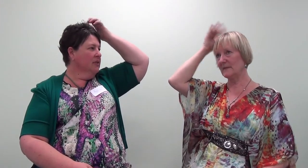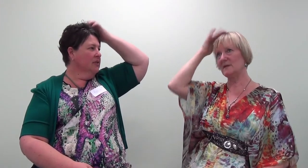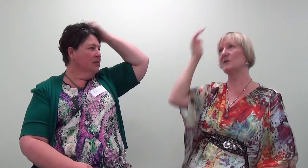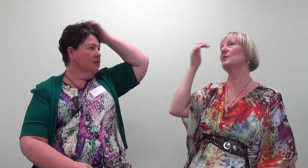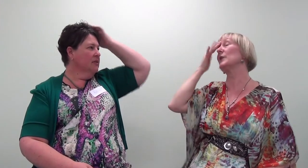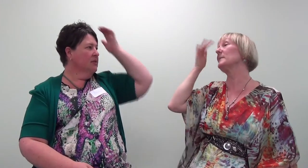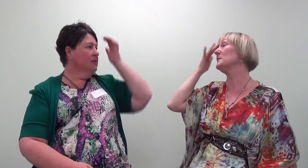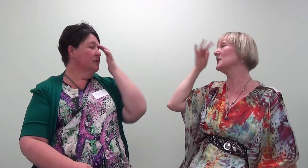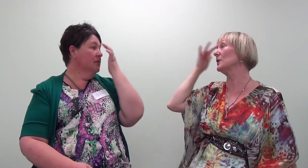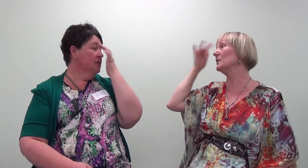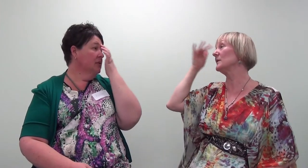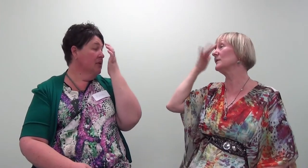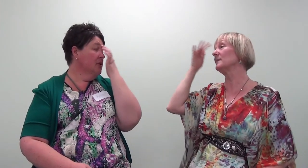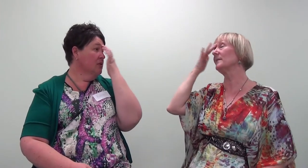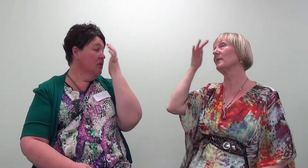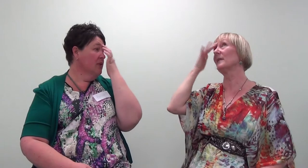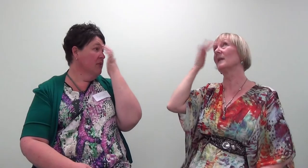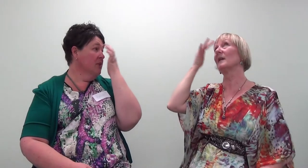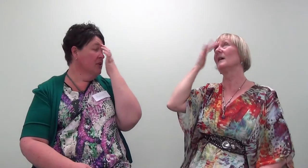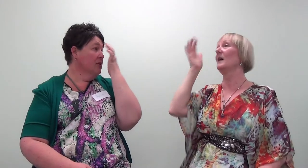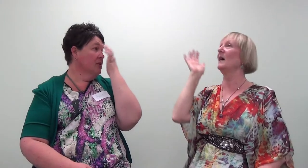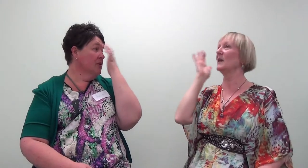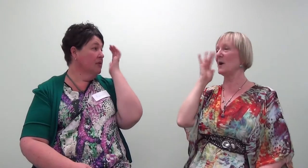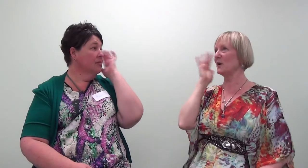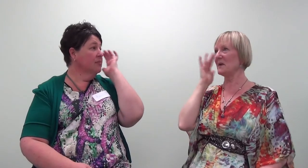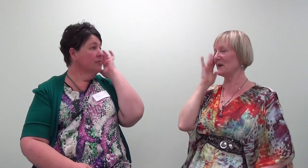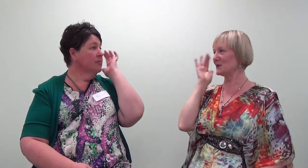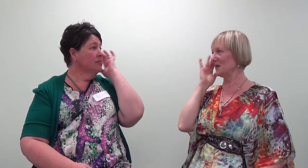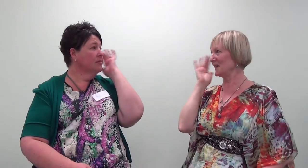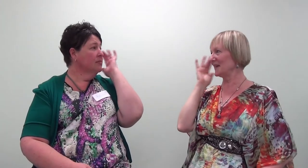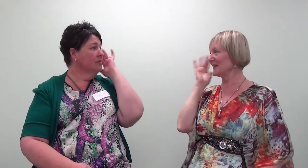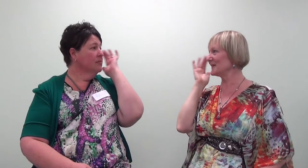Still trapped in my shoulders. And I'm only imagining and guessing.